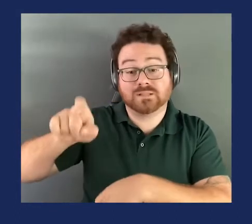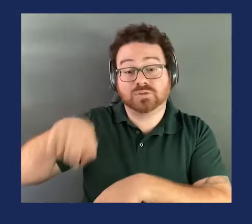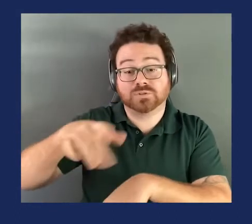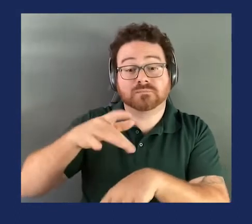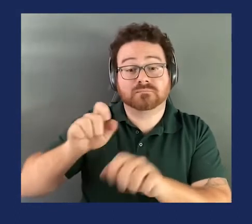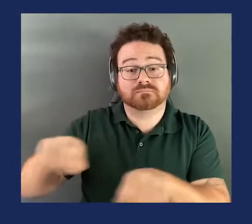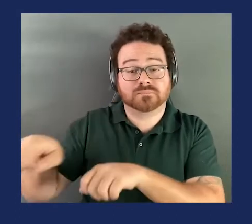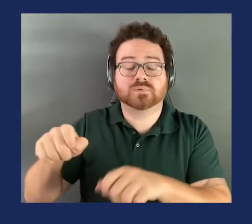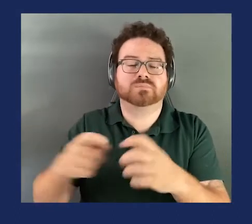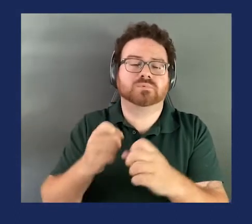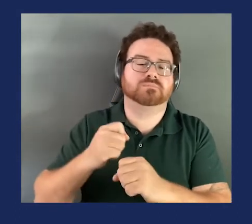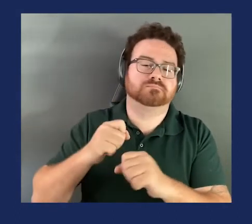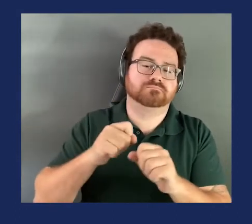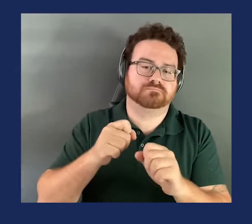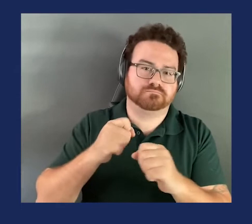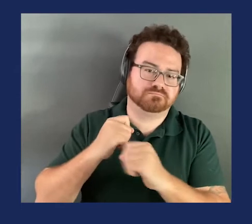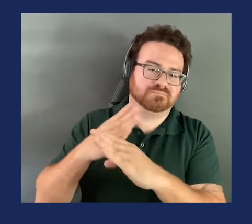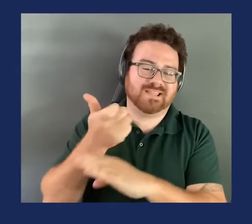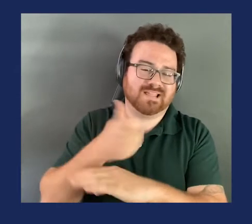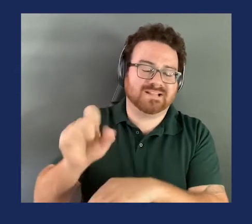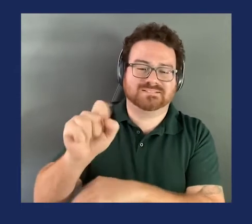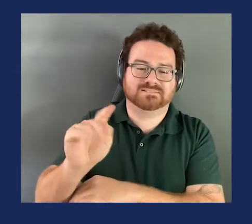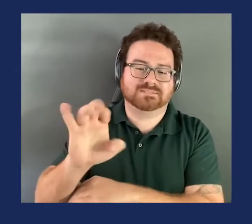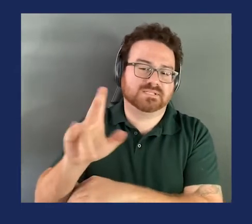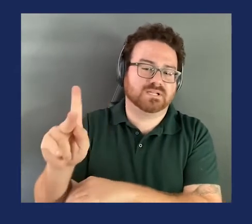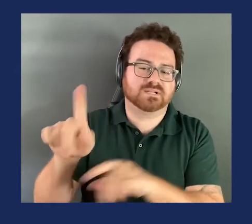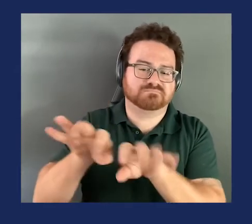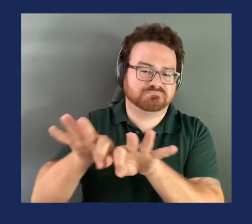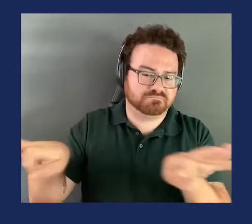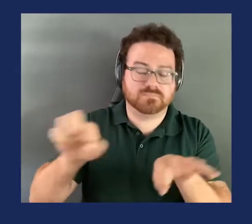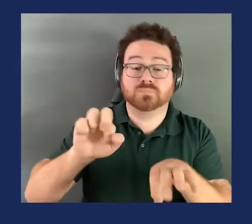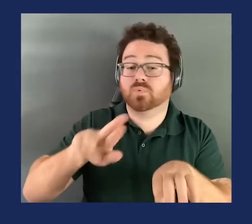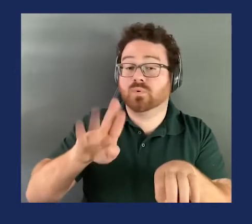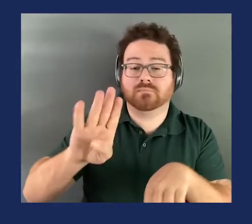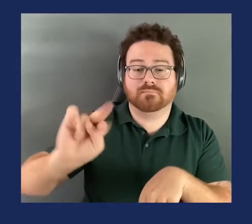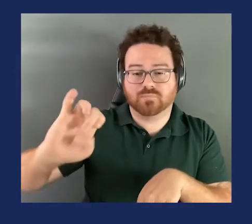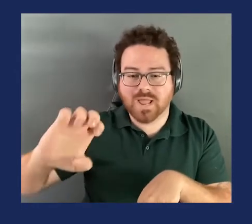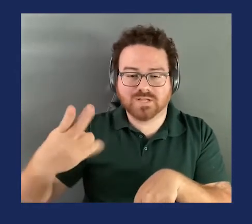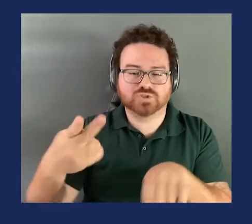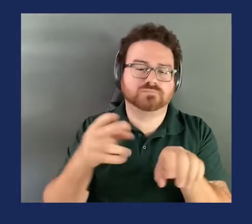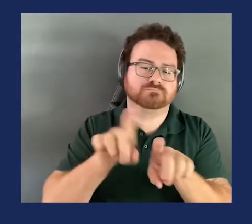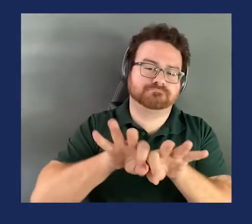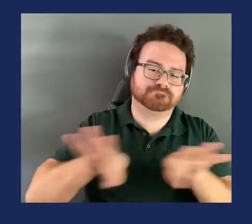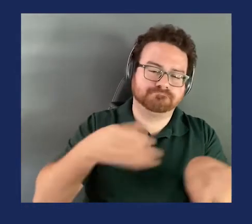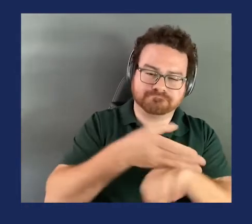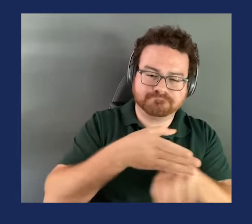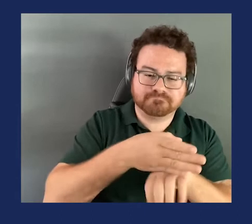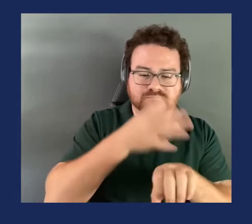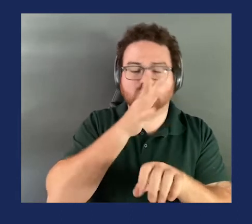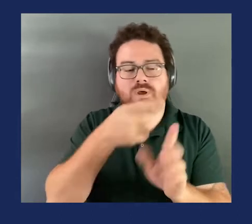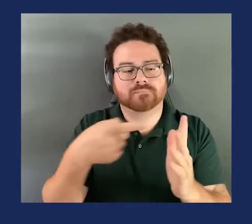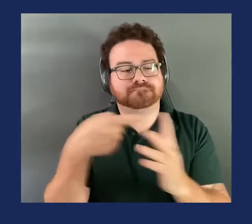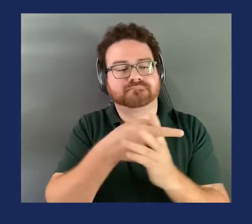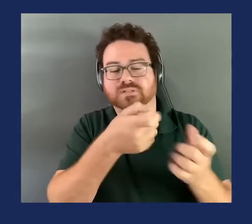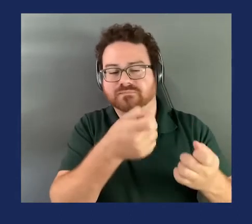the seat area in normal operations, which would potentially injure or kill the occupants. We were briefed on this proposal in